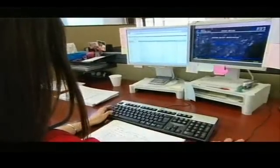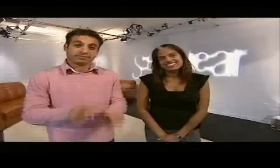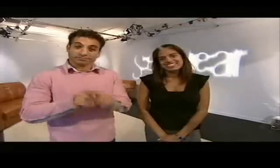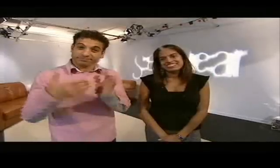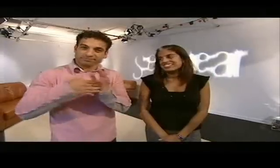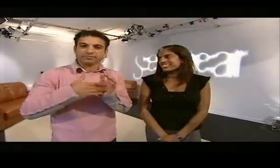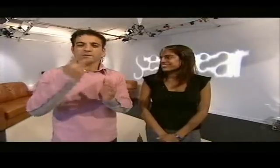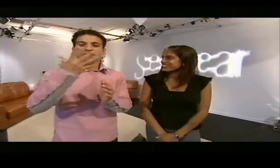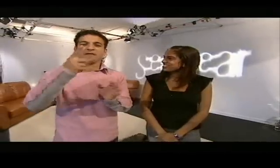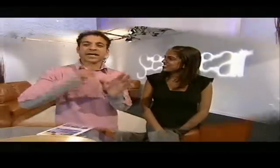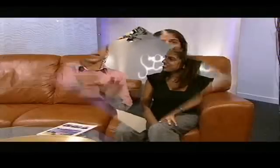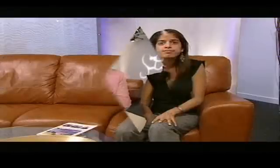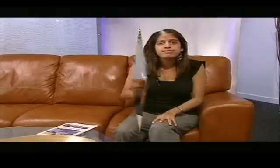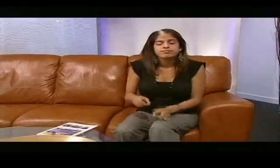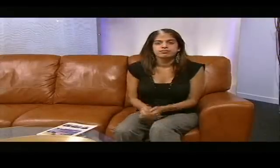And there's another selection to contact with.